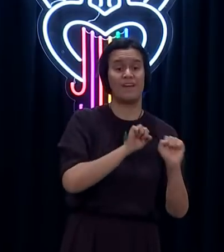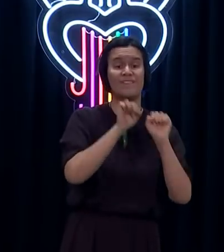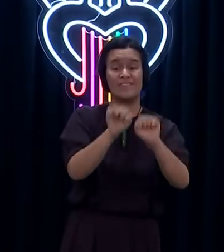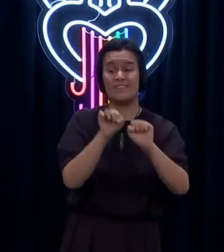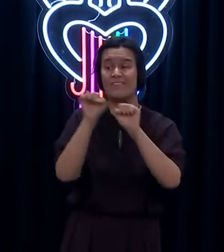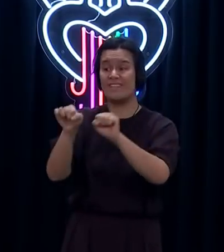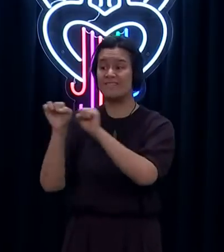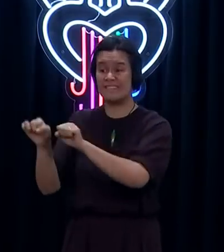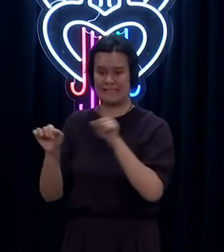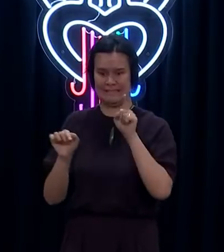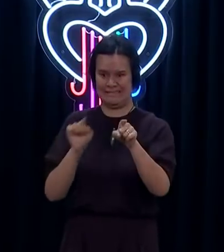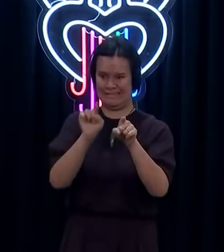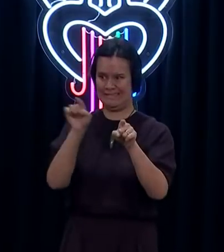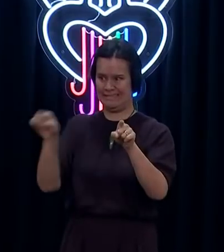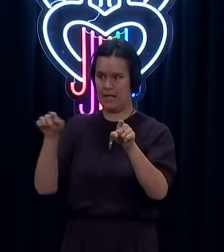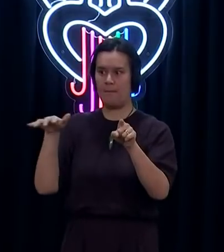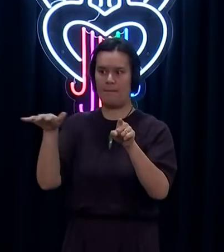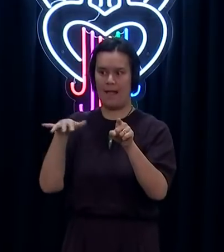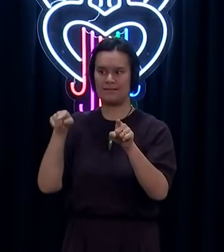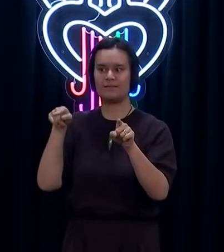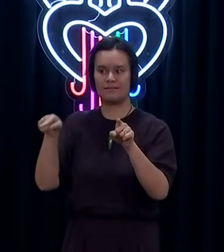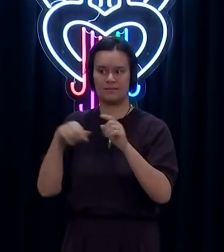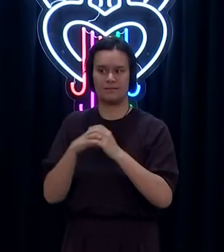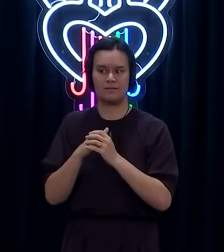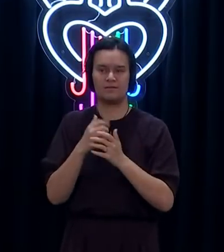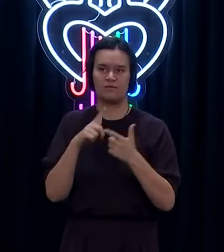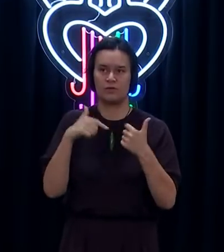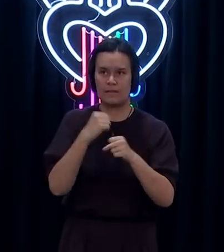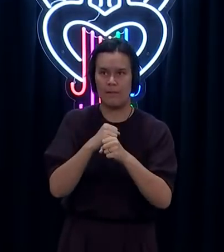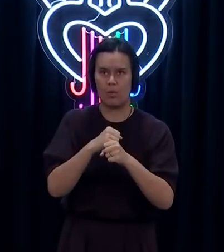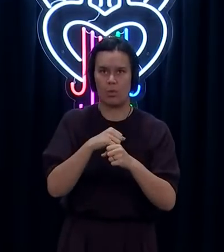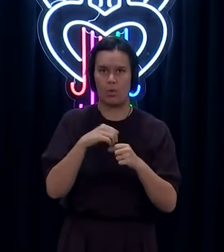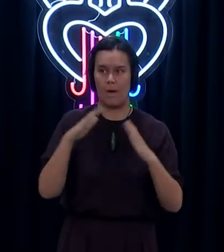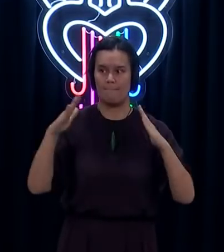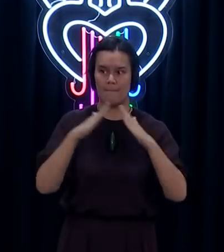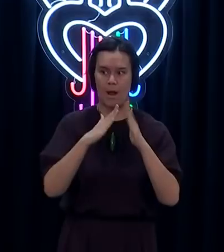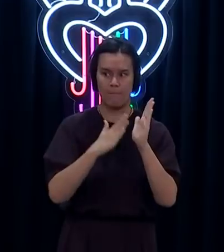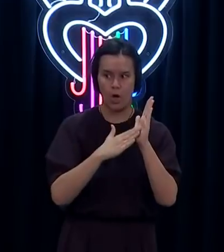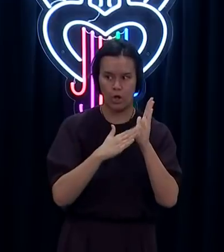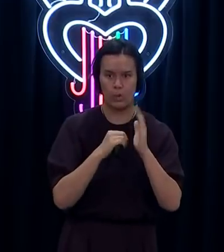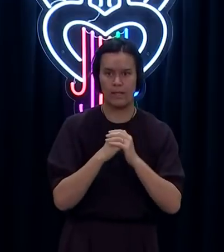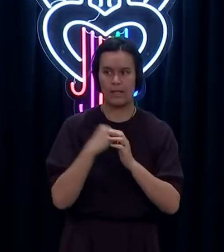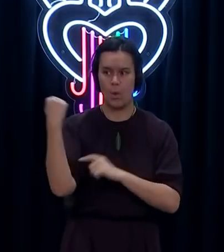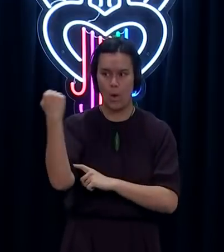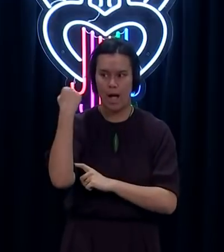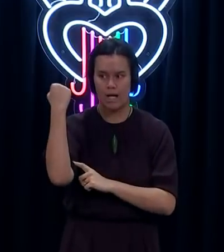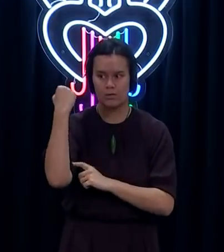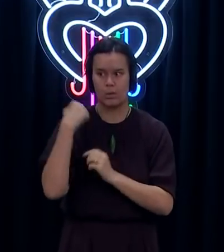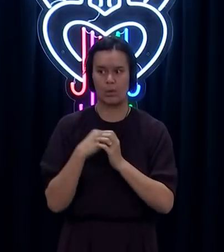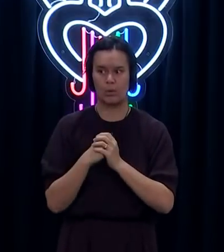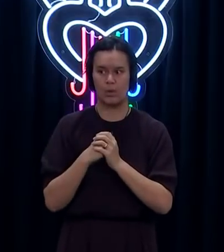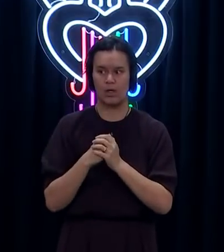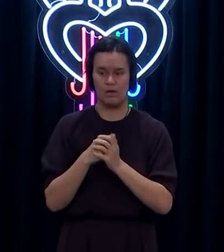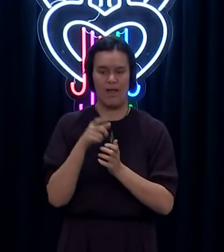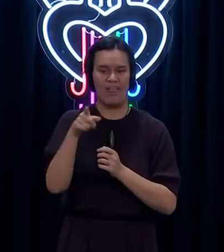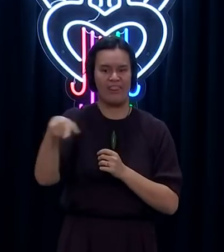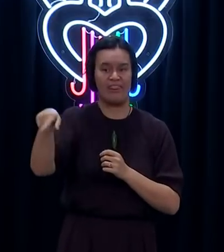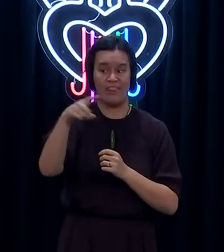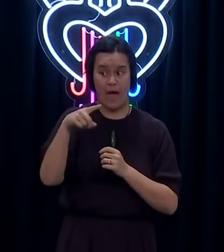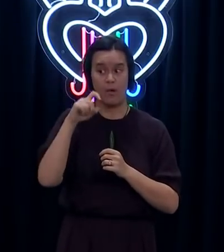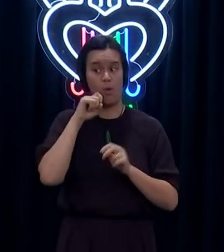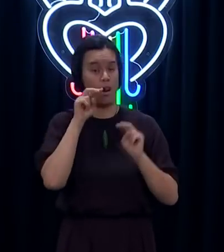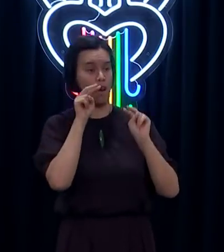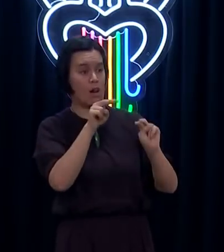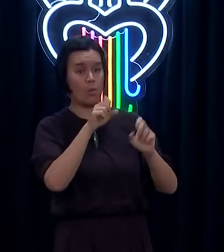from recall there were a couple of those in Maikmonganui and a couple in Waikato and those individuals will have contacted Healthline and then will